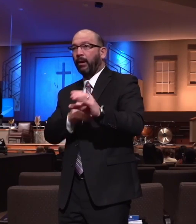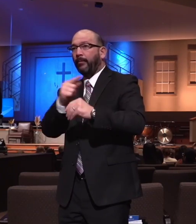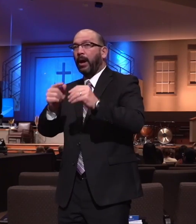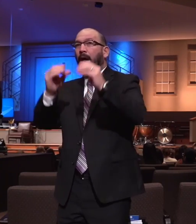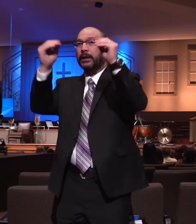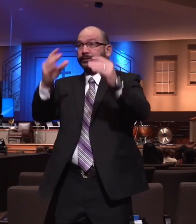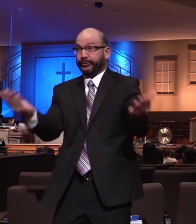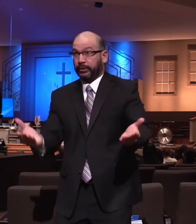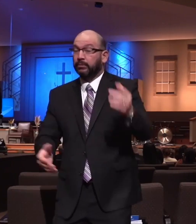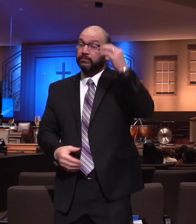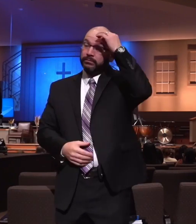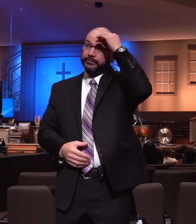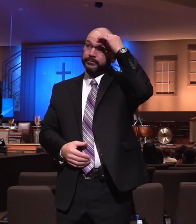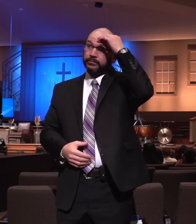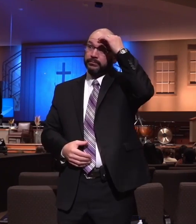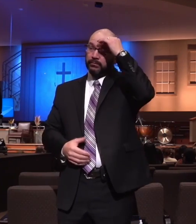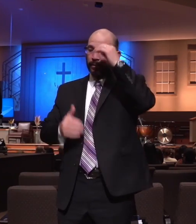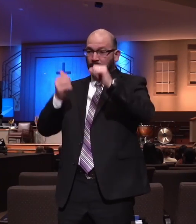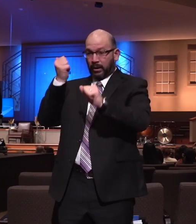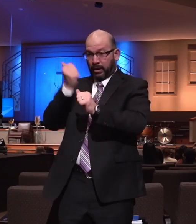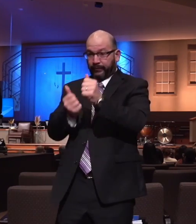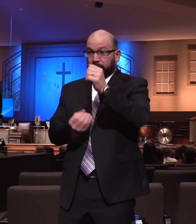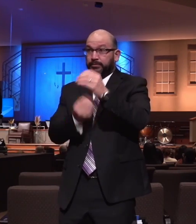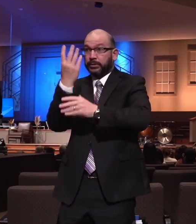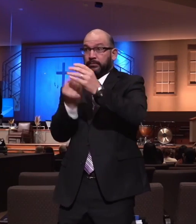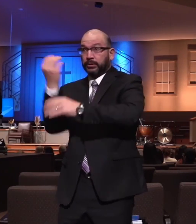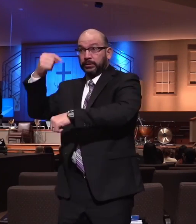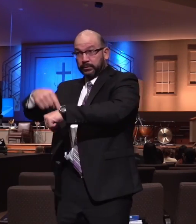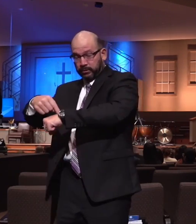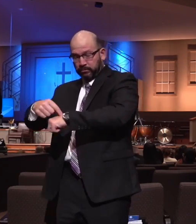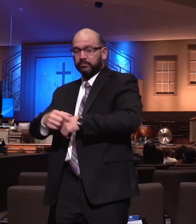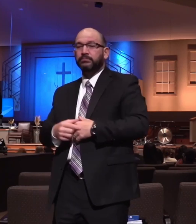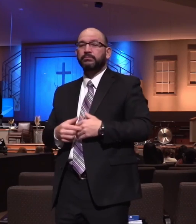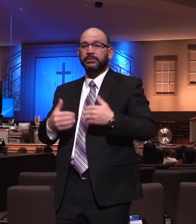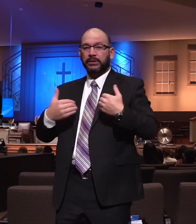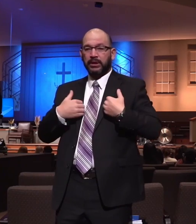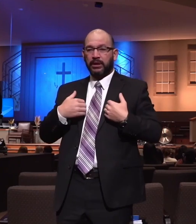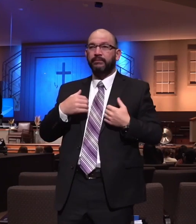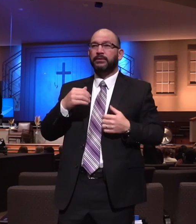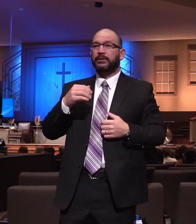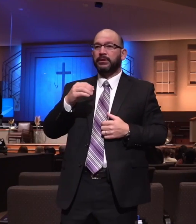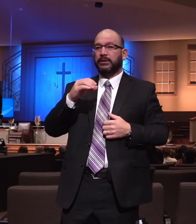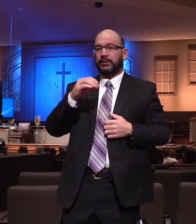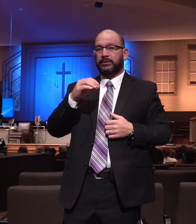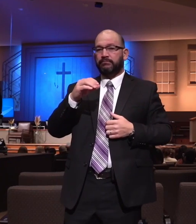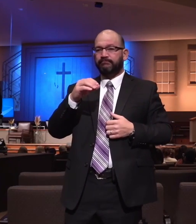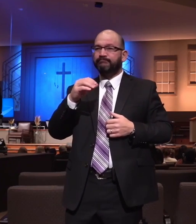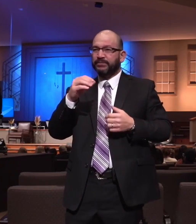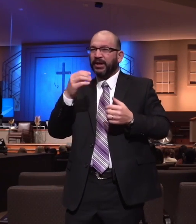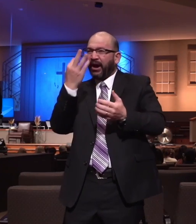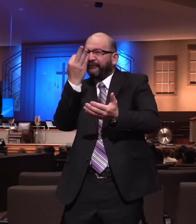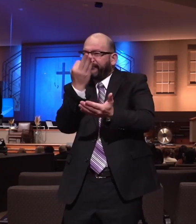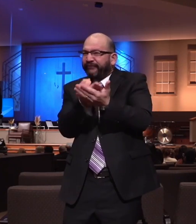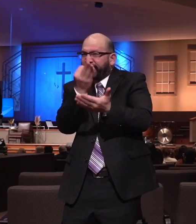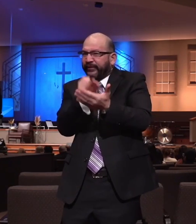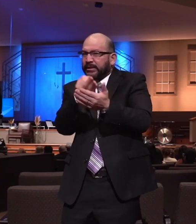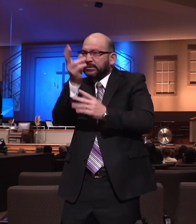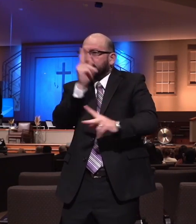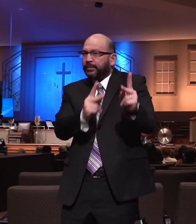have, every spring, the certified financial auditors coming, the CPA, and they